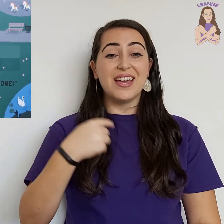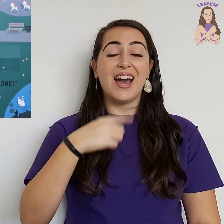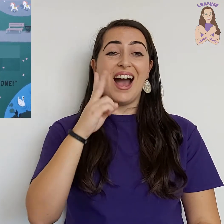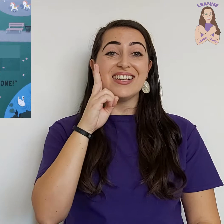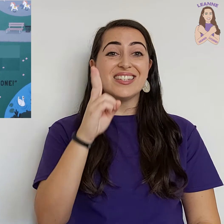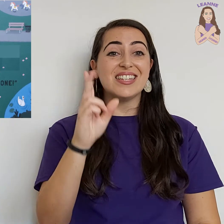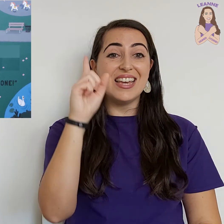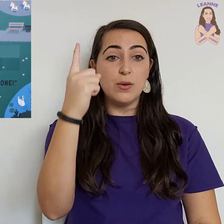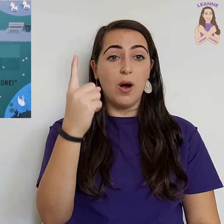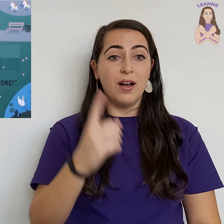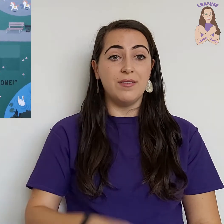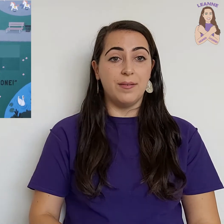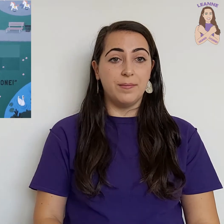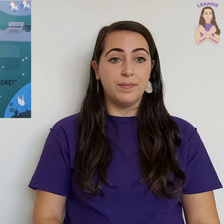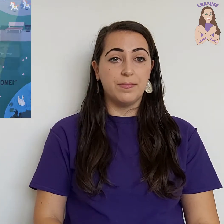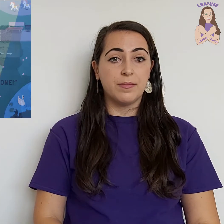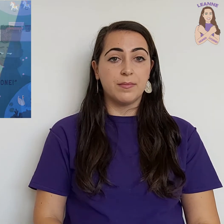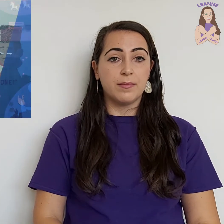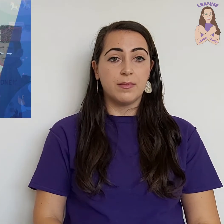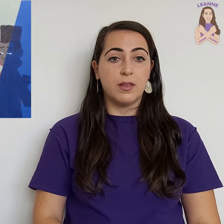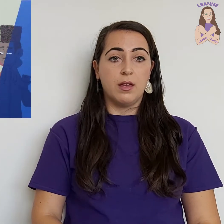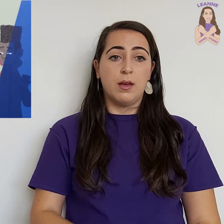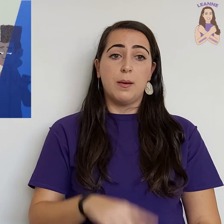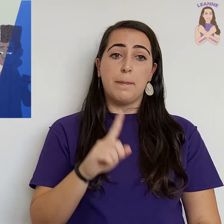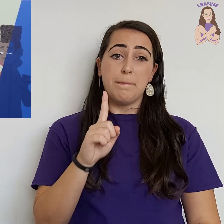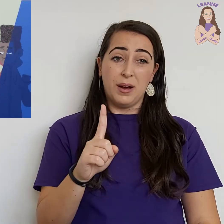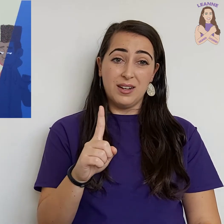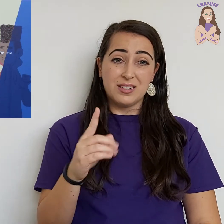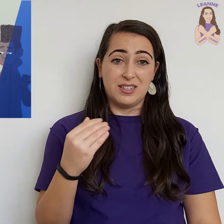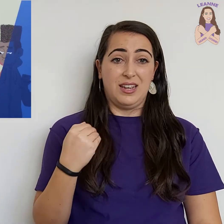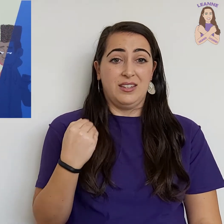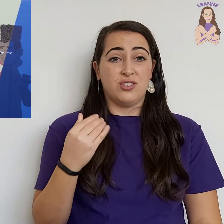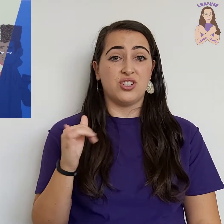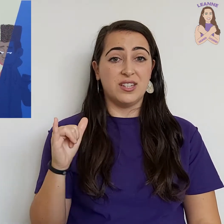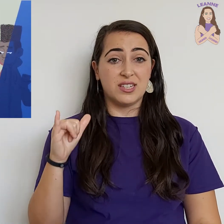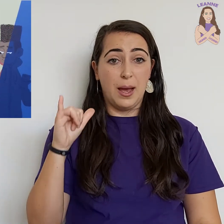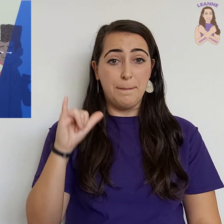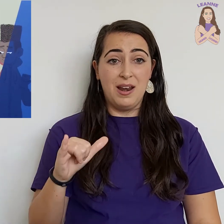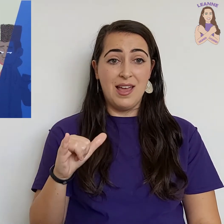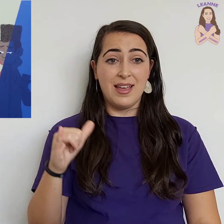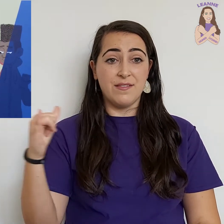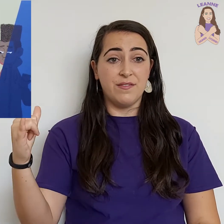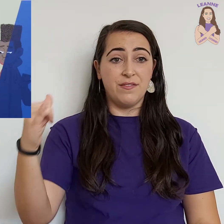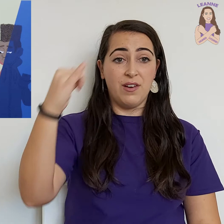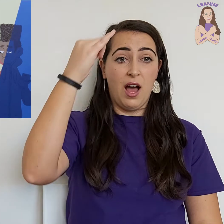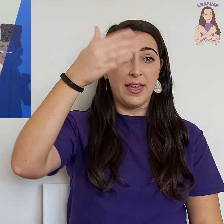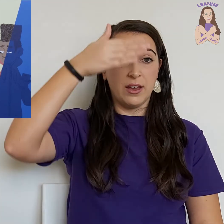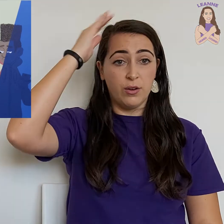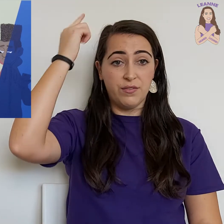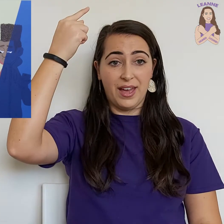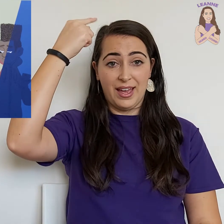I see one! But it's just a plane flying overhead.